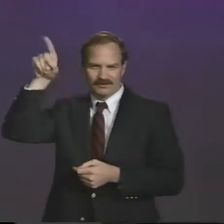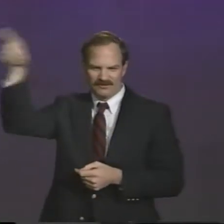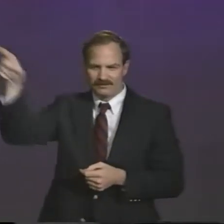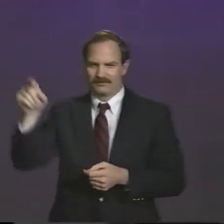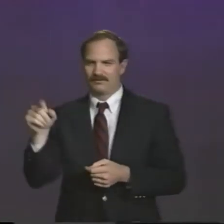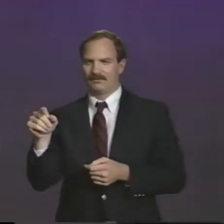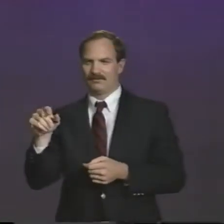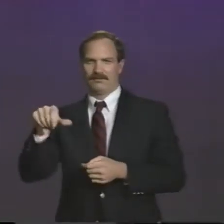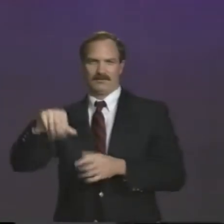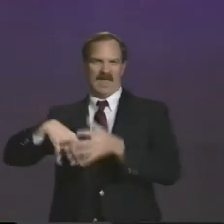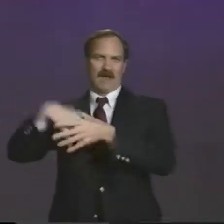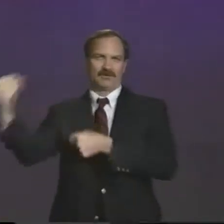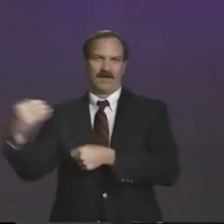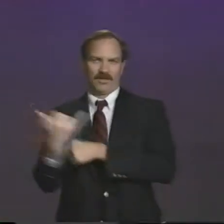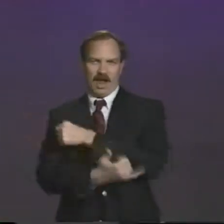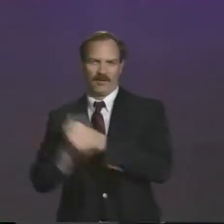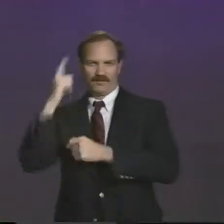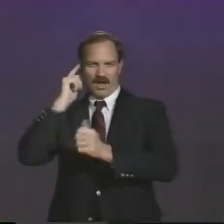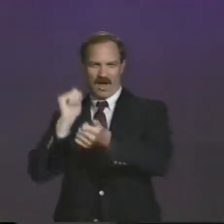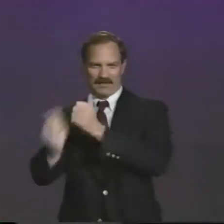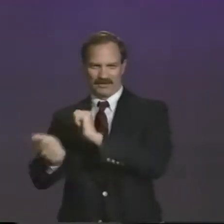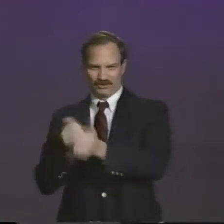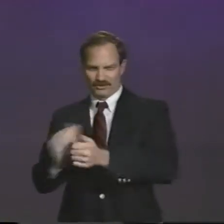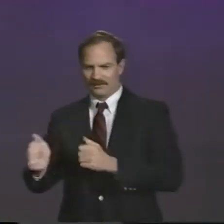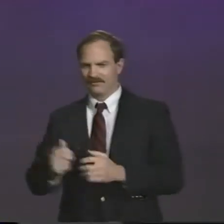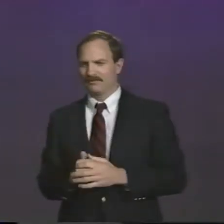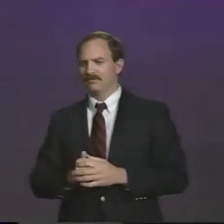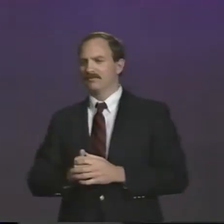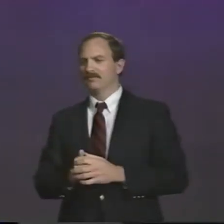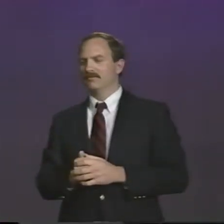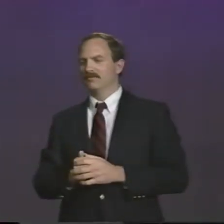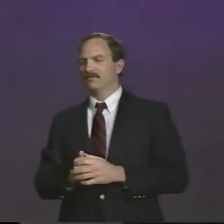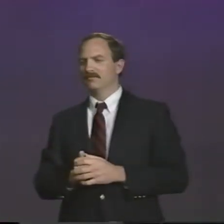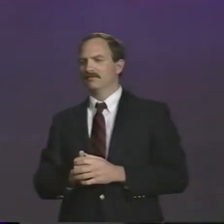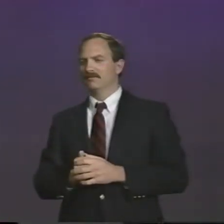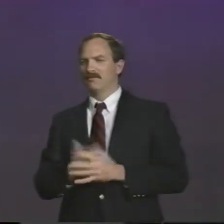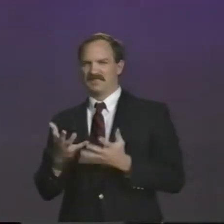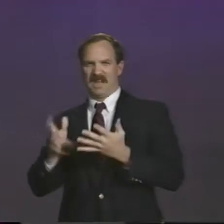arranging for their travel to the countries where competitions will be held.